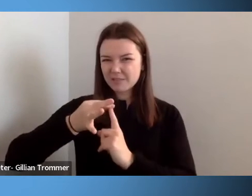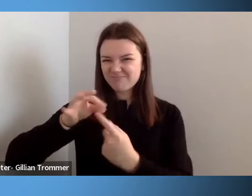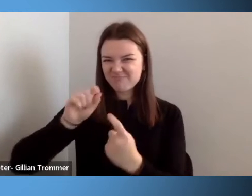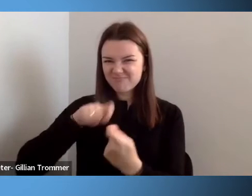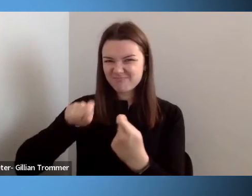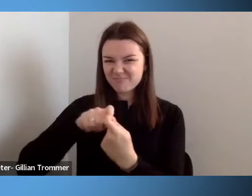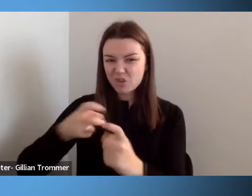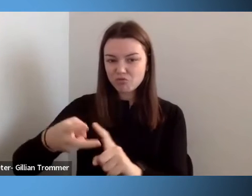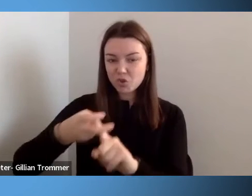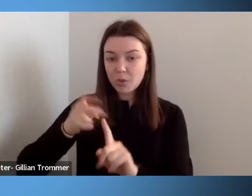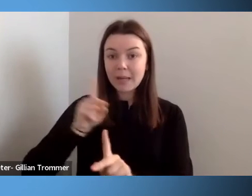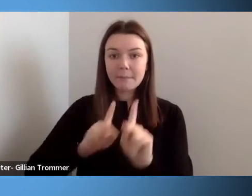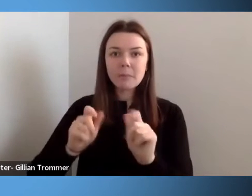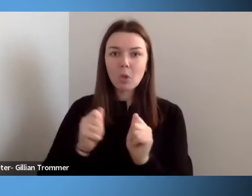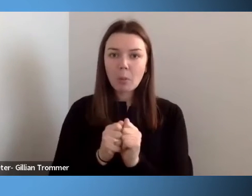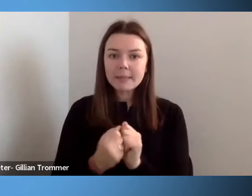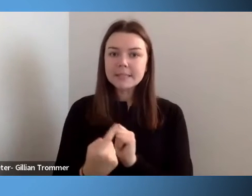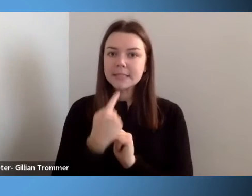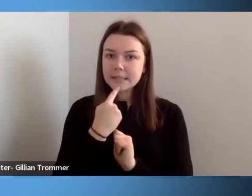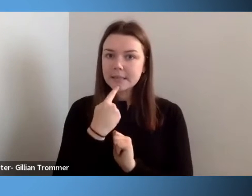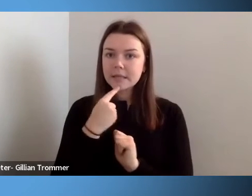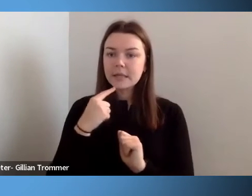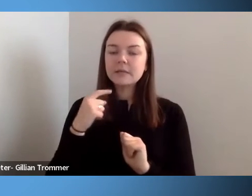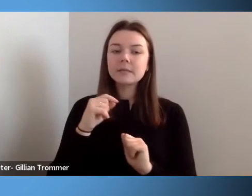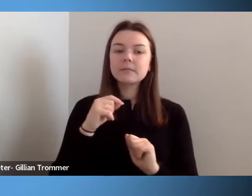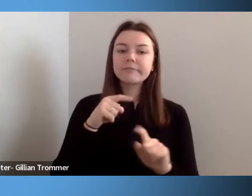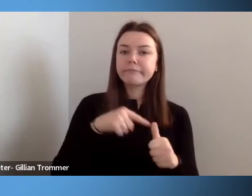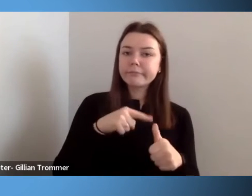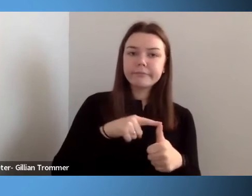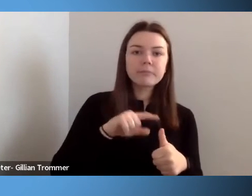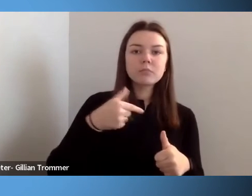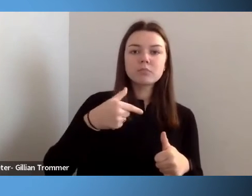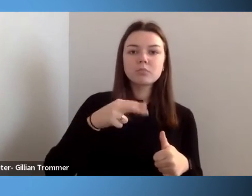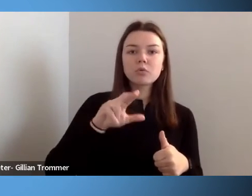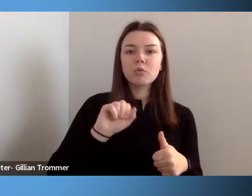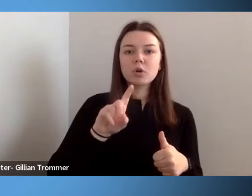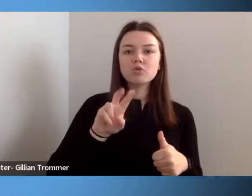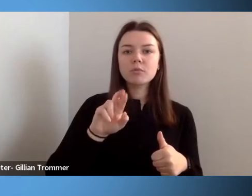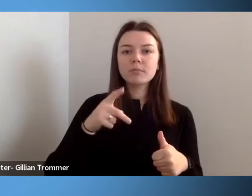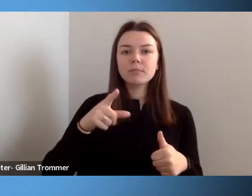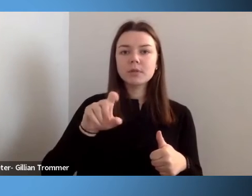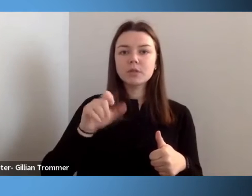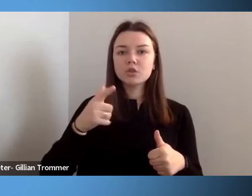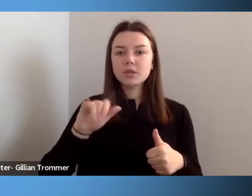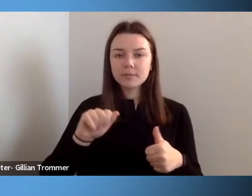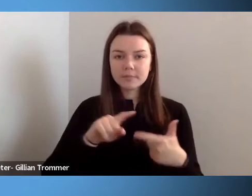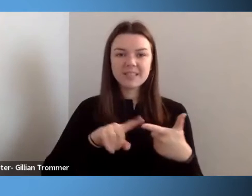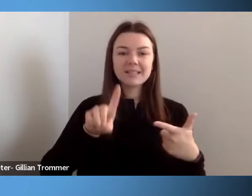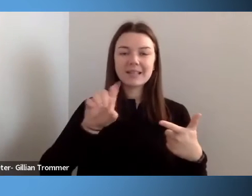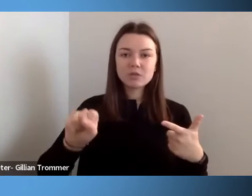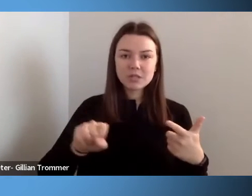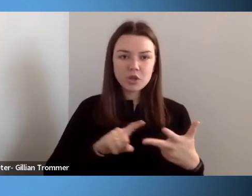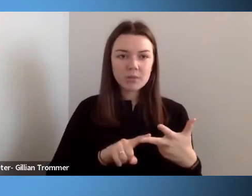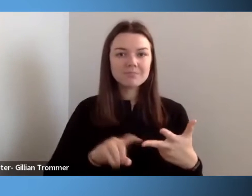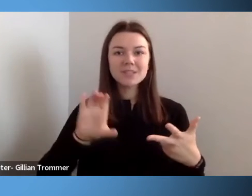impairments like quadriplegia, downs, cerebral palsy, and the like. We are witnessing